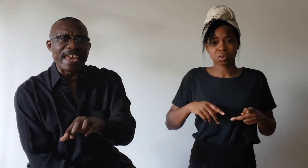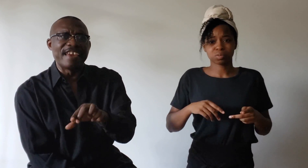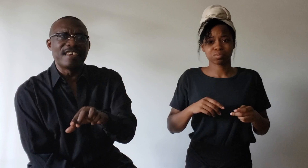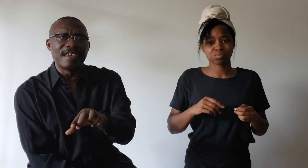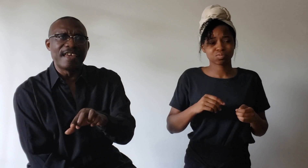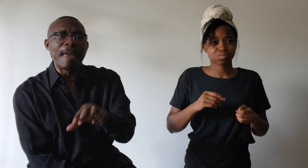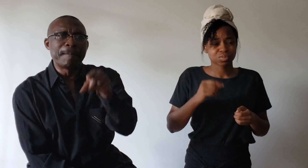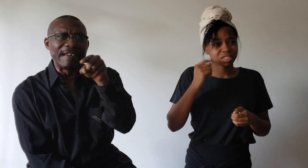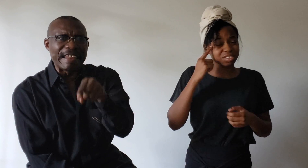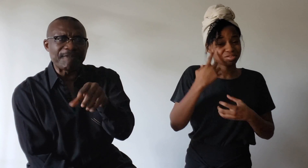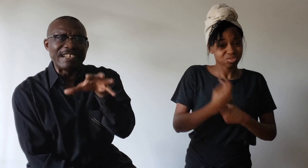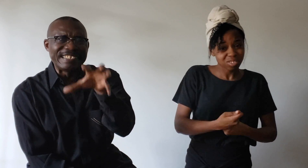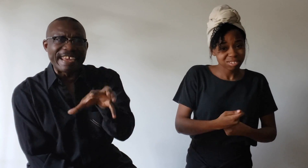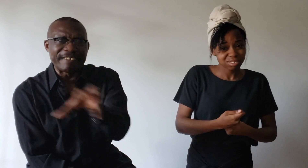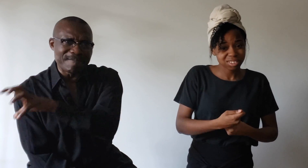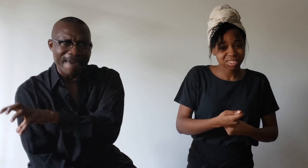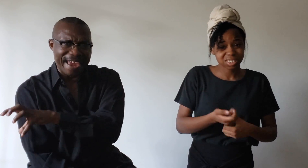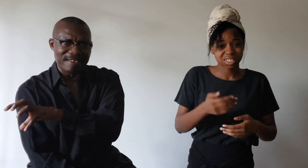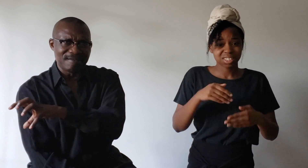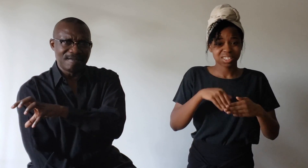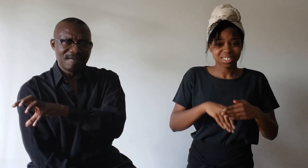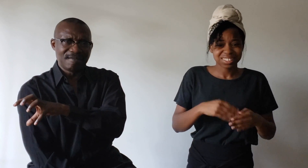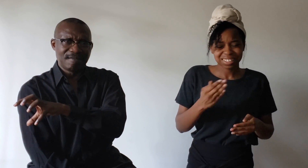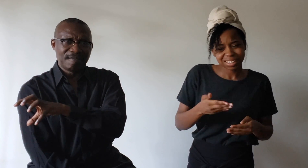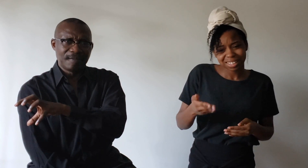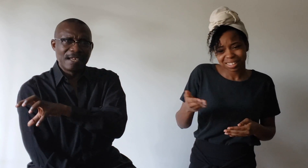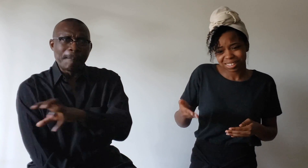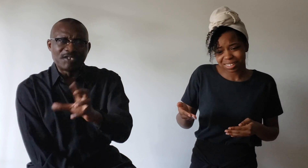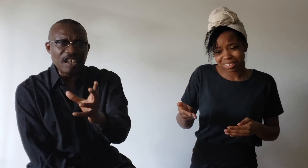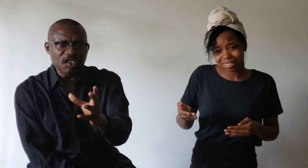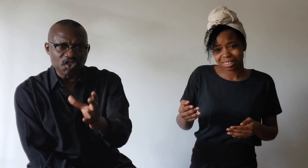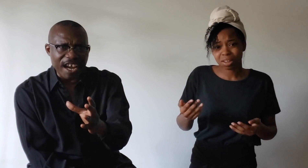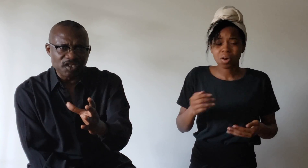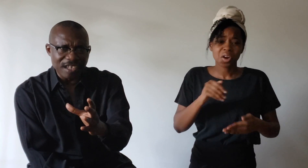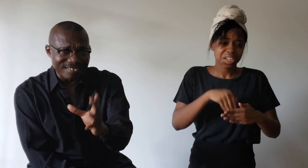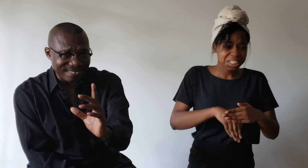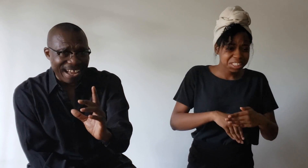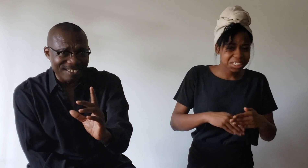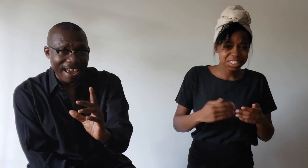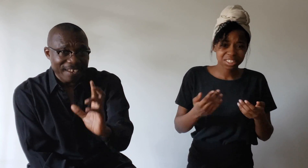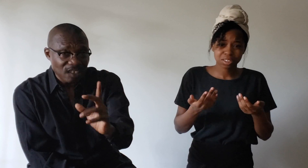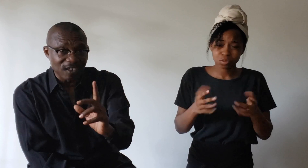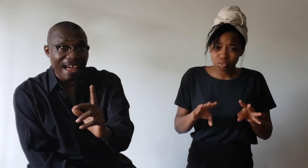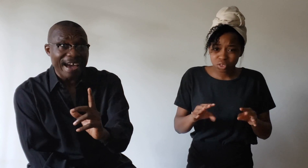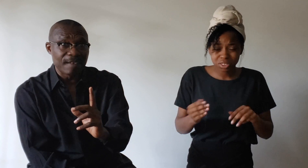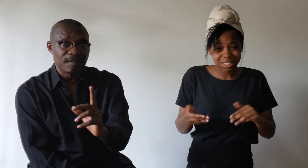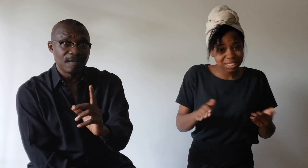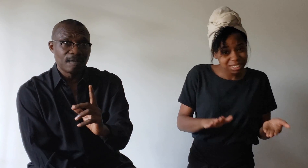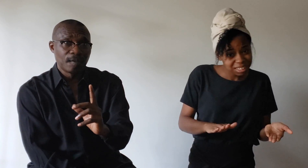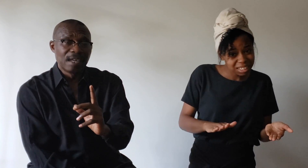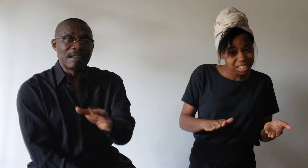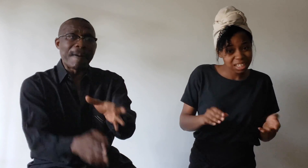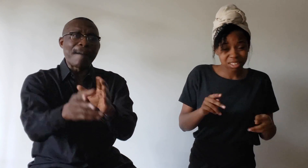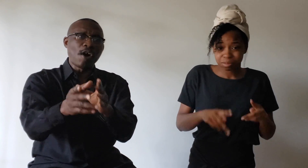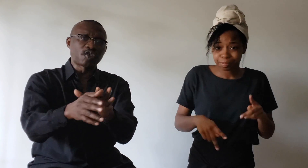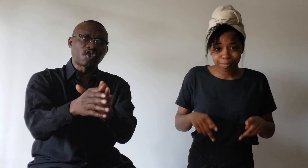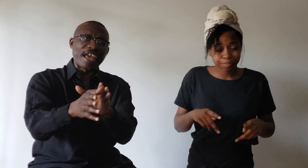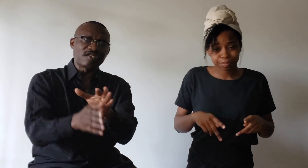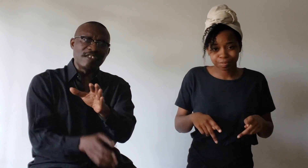and belief in dead men. But Jesus Christ is not dead. He's alive. The Bible also says in